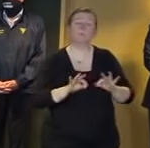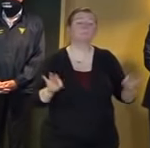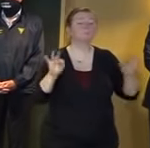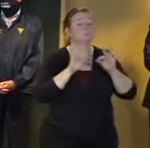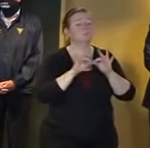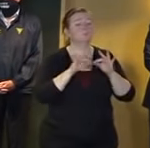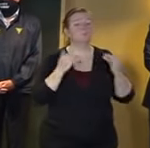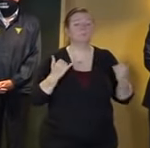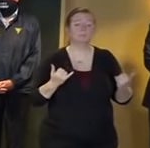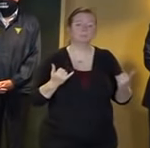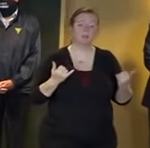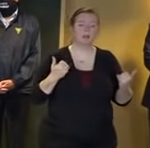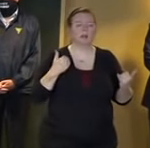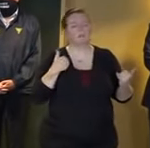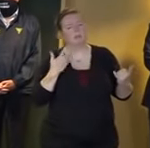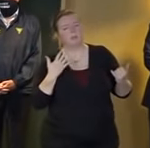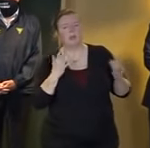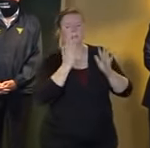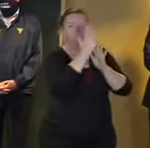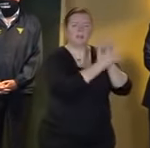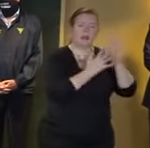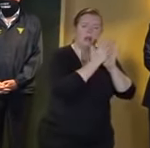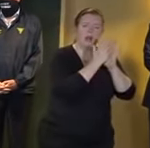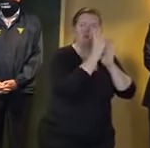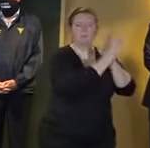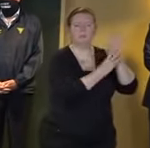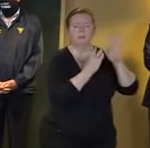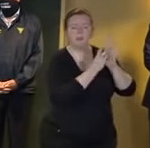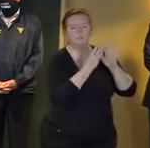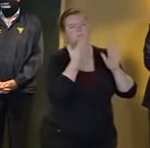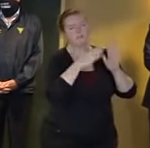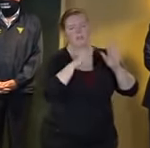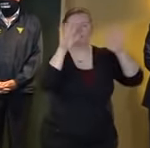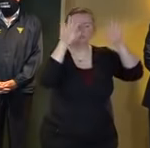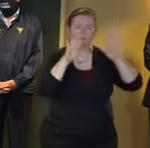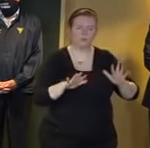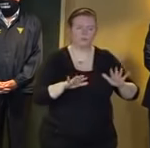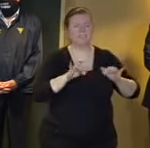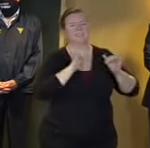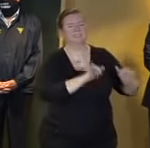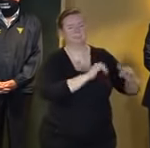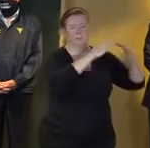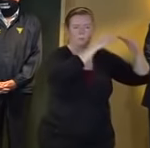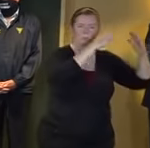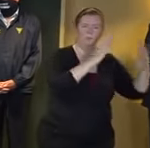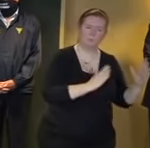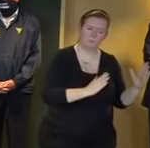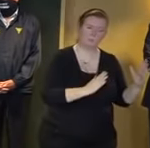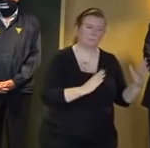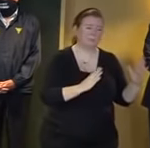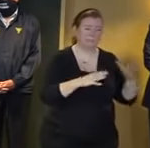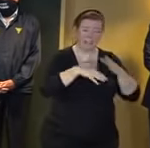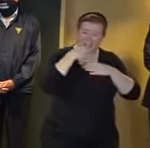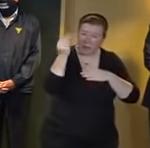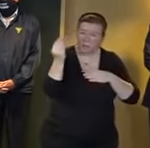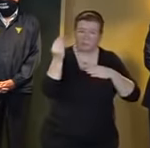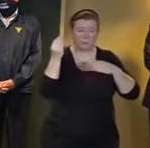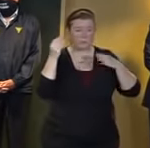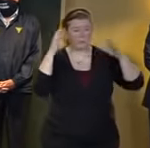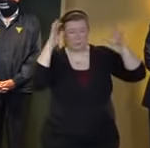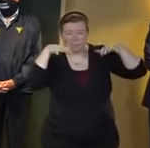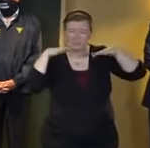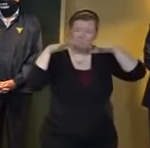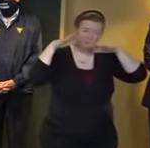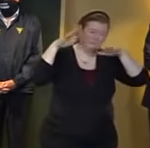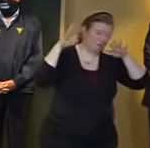or six hours where it's going to be very bad we need you to stay inside and out of the winds and out of the rain and as the governor said tomorrow we'll go back